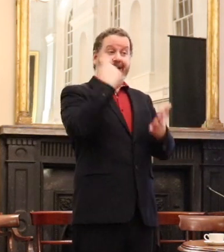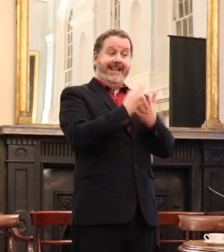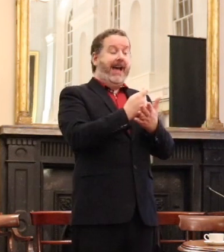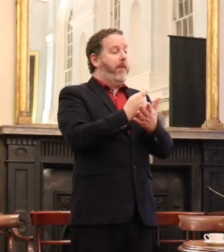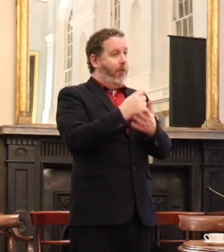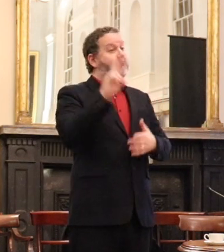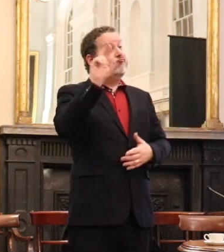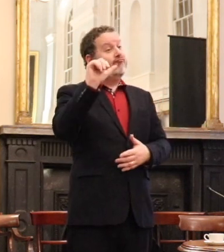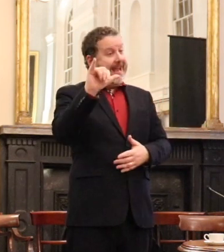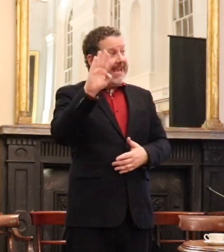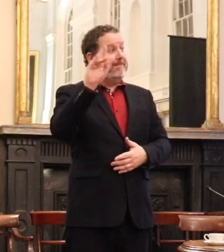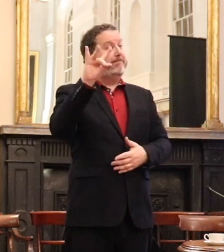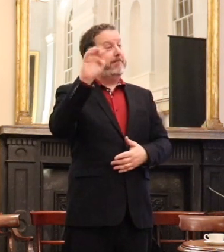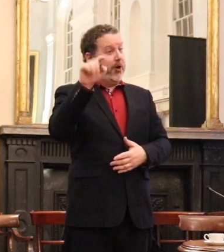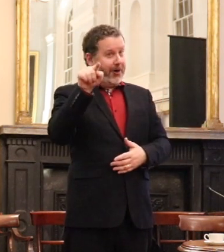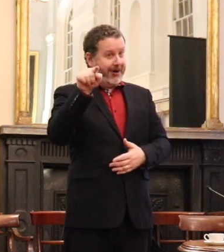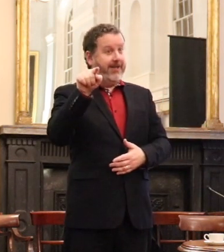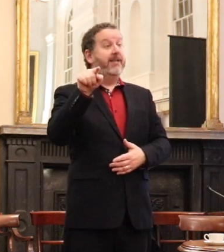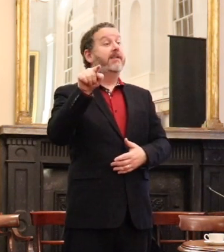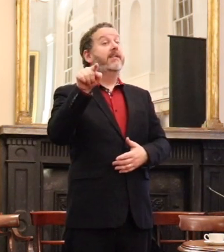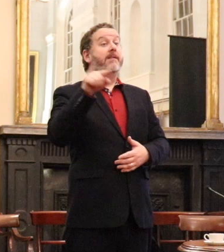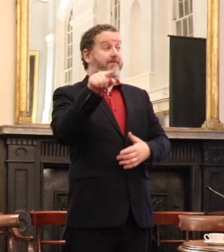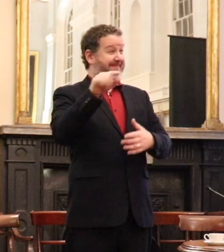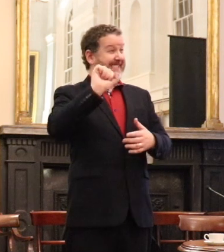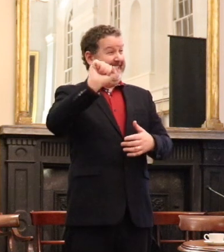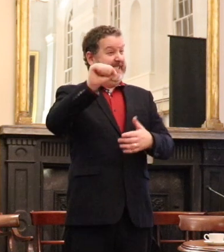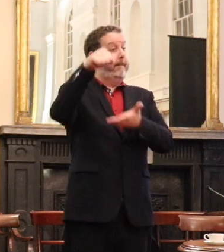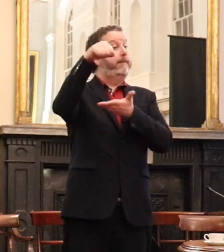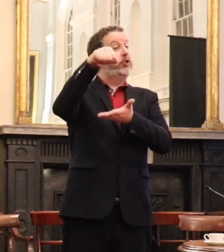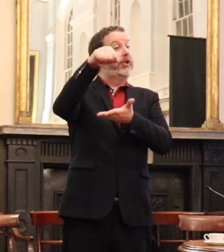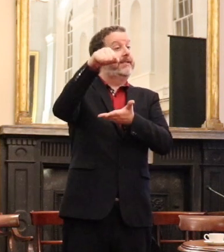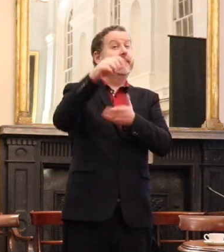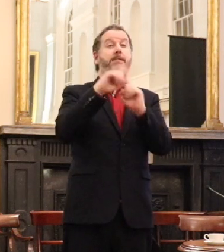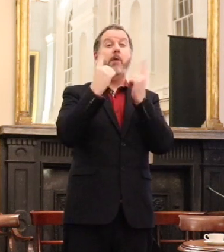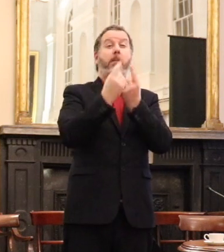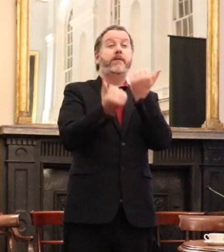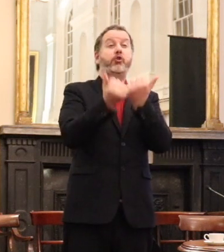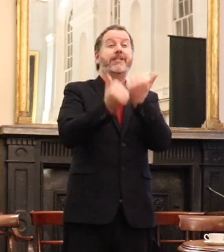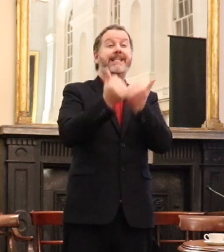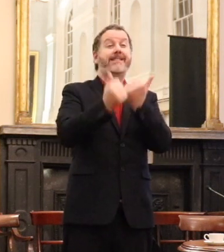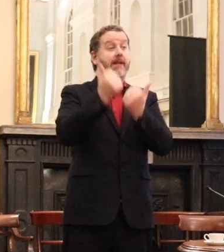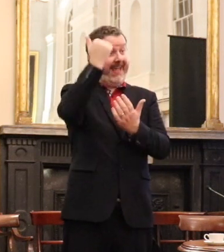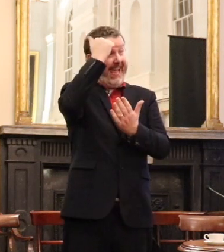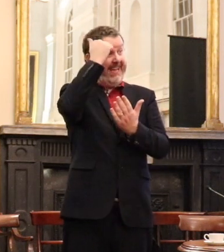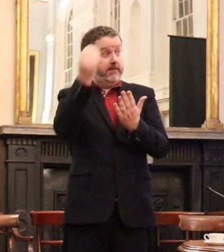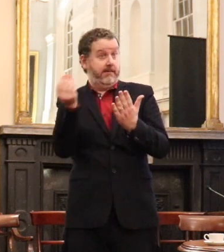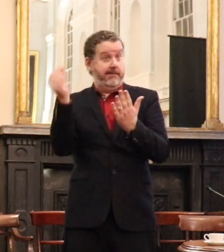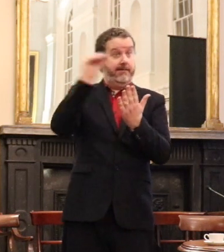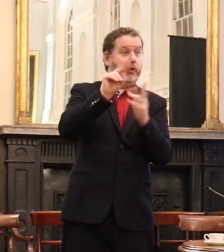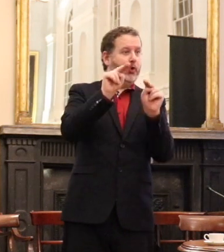Ray Bird opened the head of payment in the budget of the Department of Justice which remains open to this day.